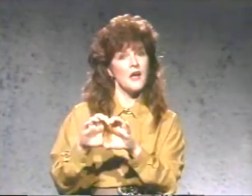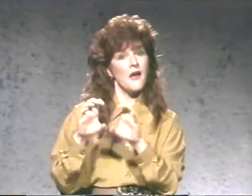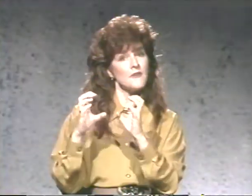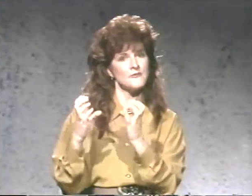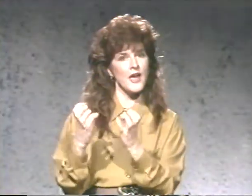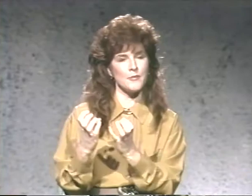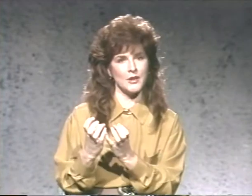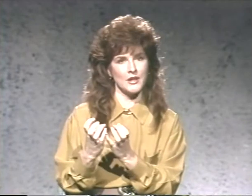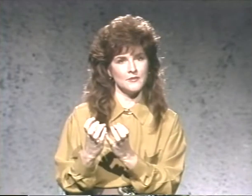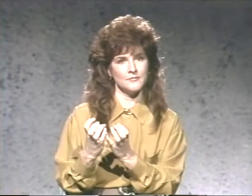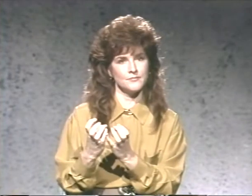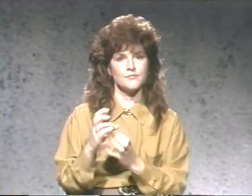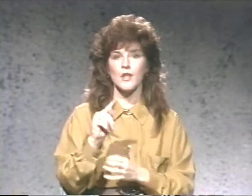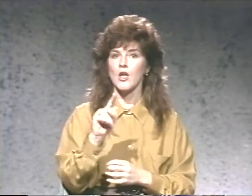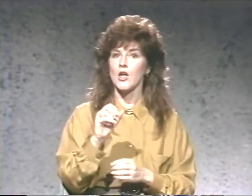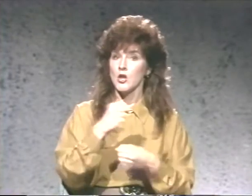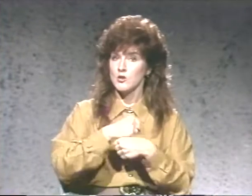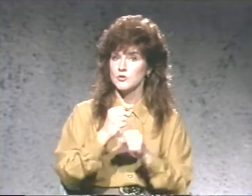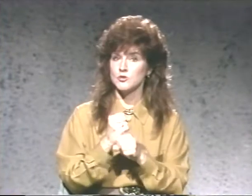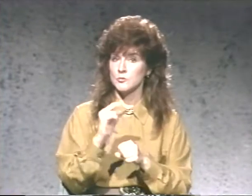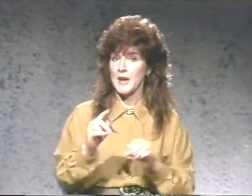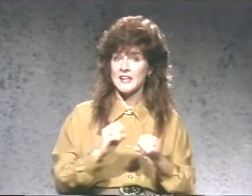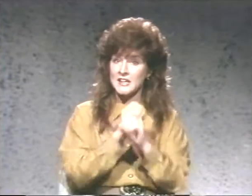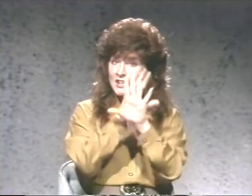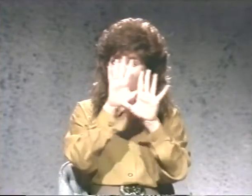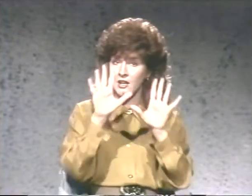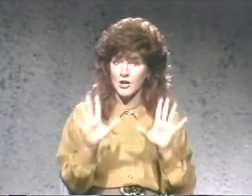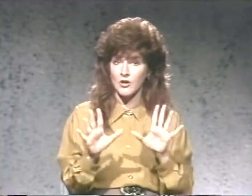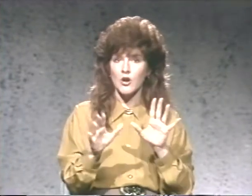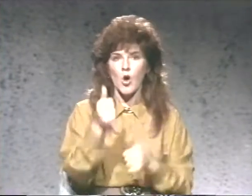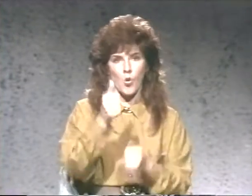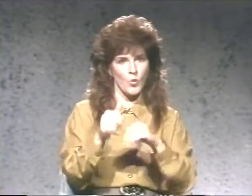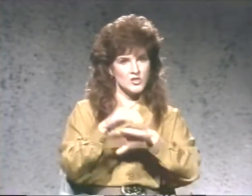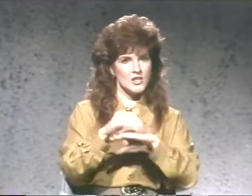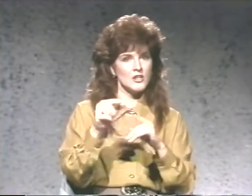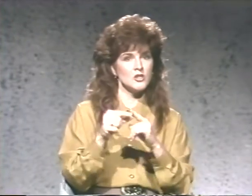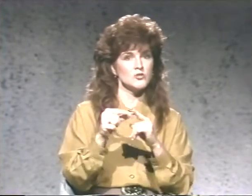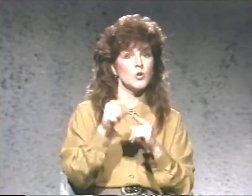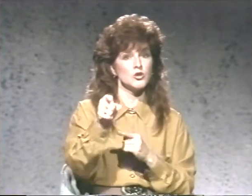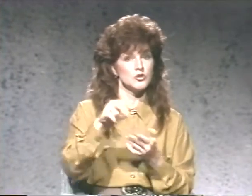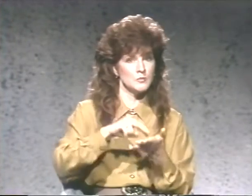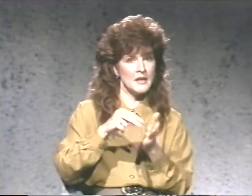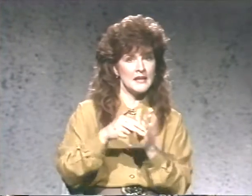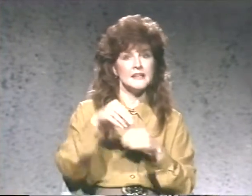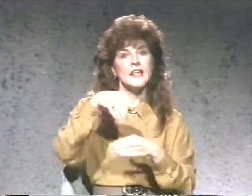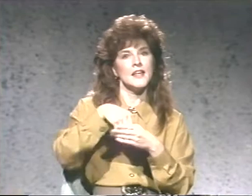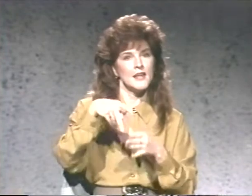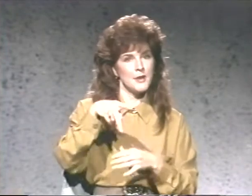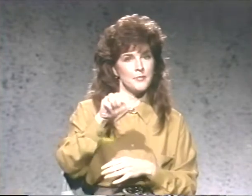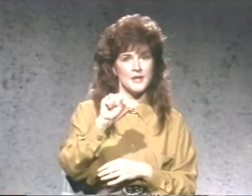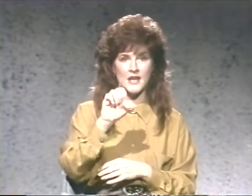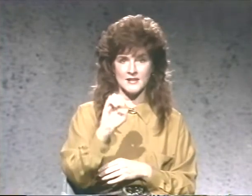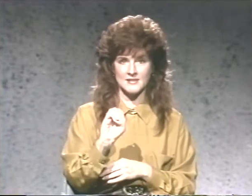family. To make it clear which English word you mean in PSE,